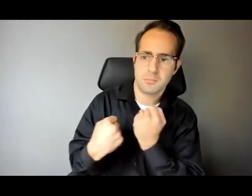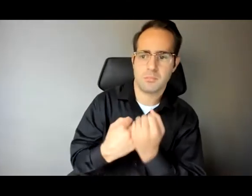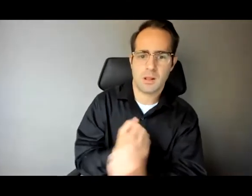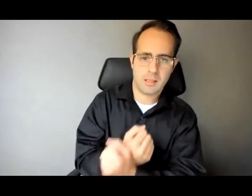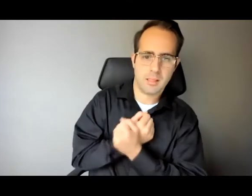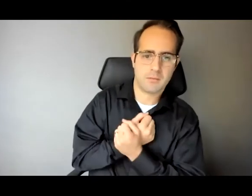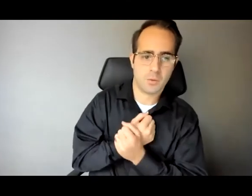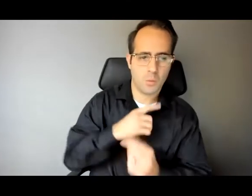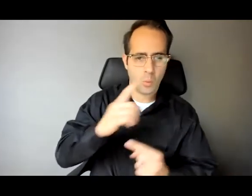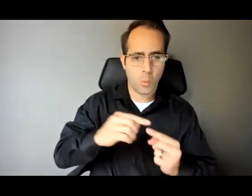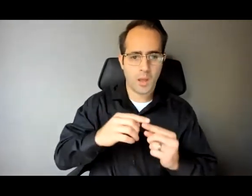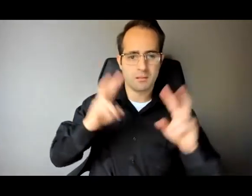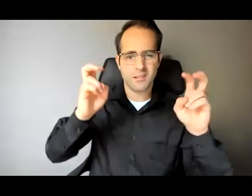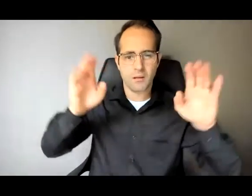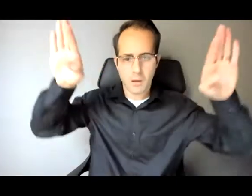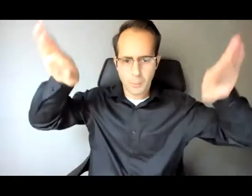moments when you're in the valley